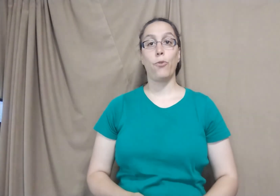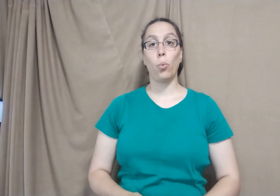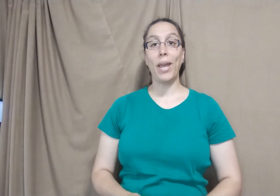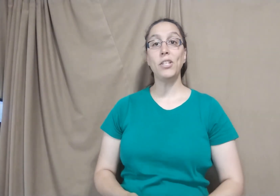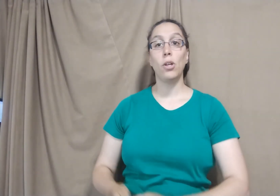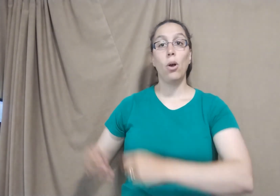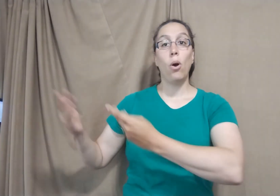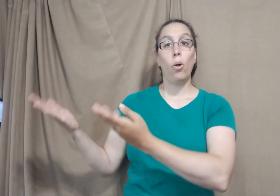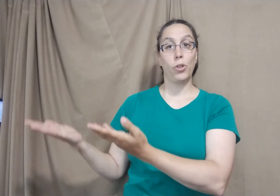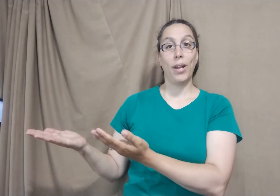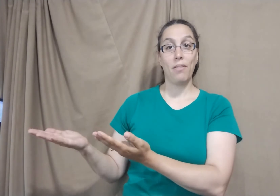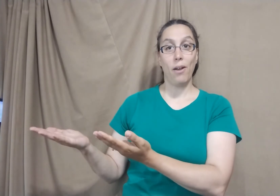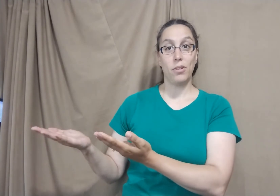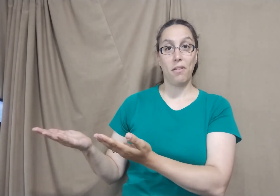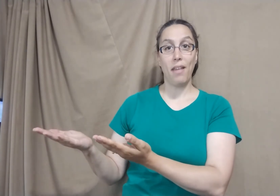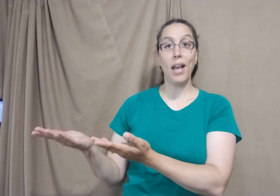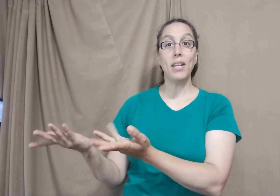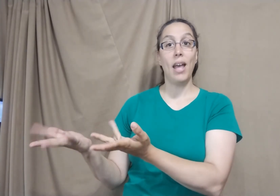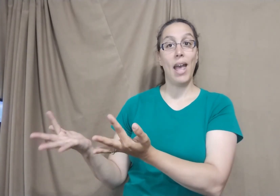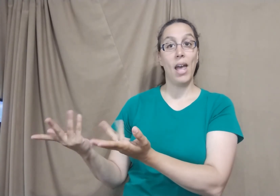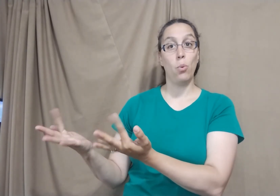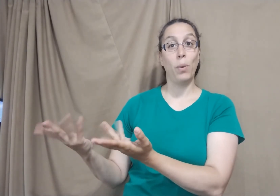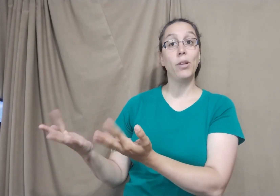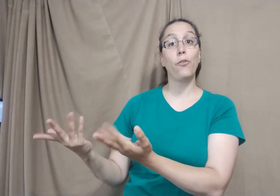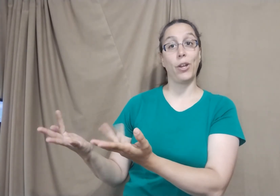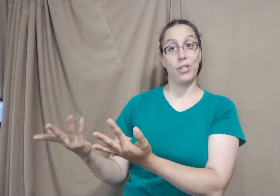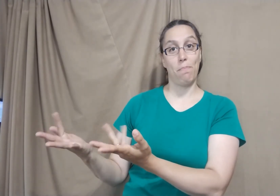for weight, hold your hands out to the side and wiggle your fingertips.